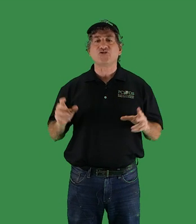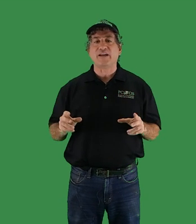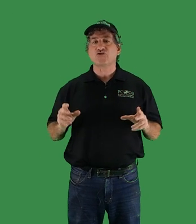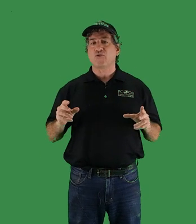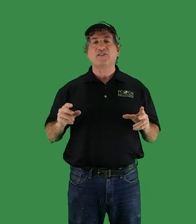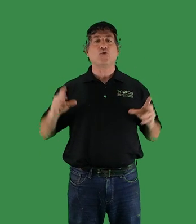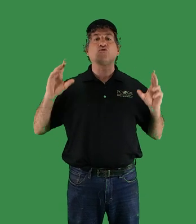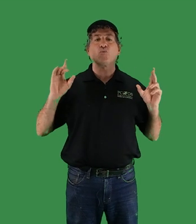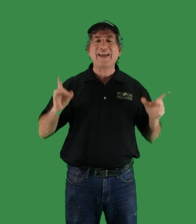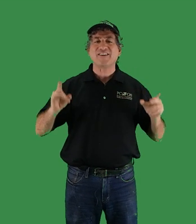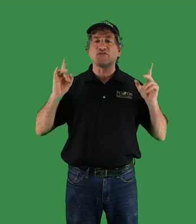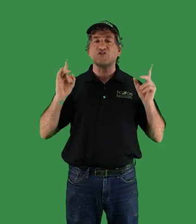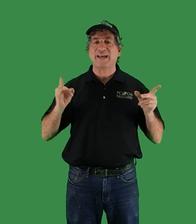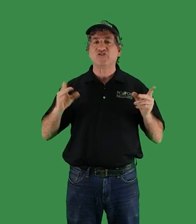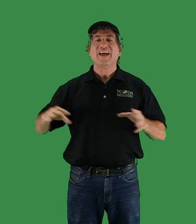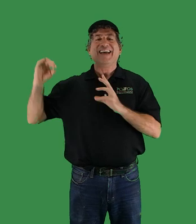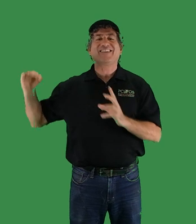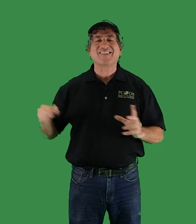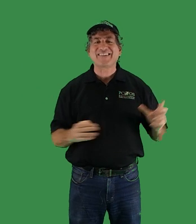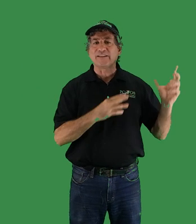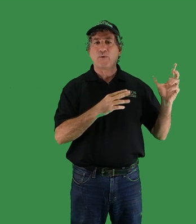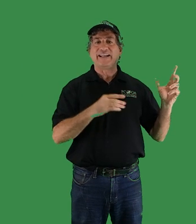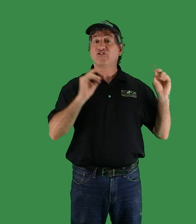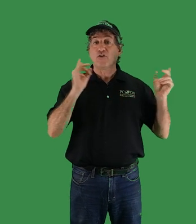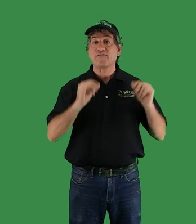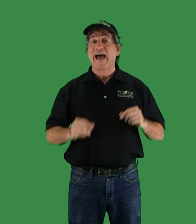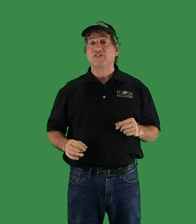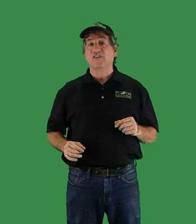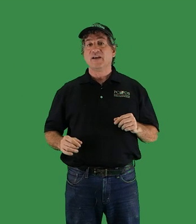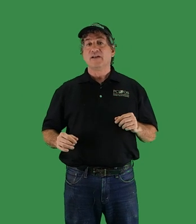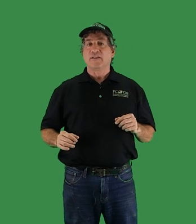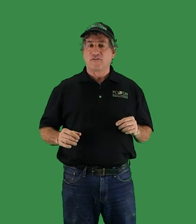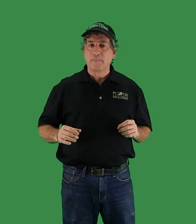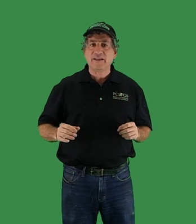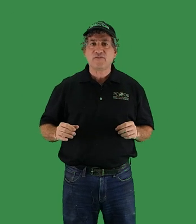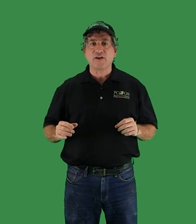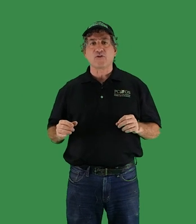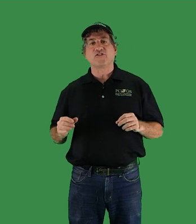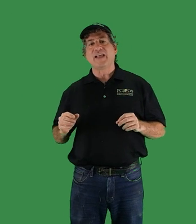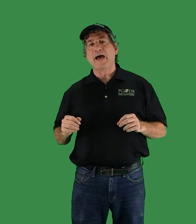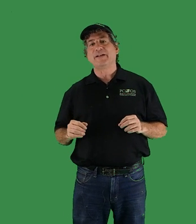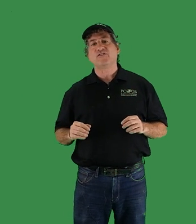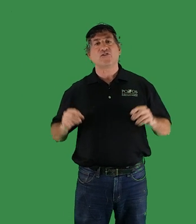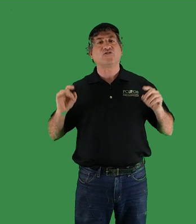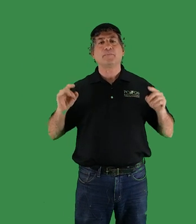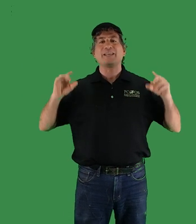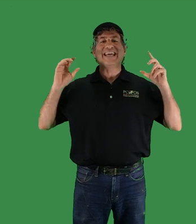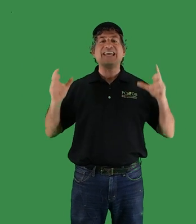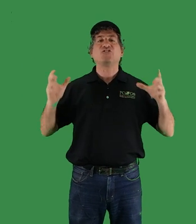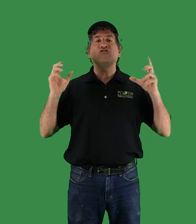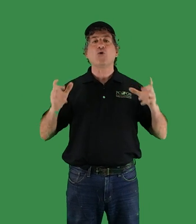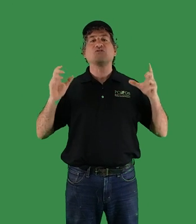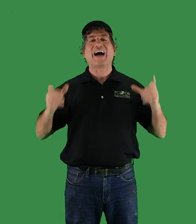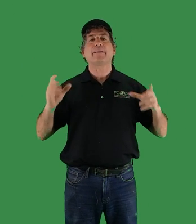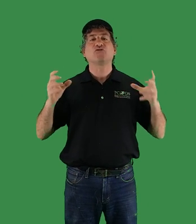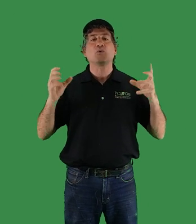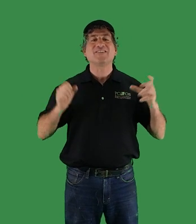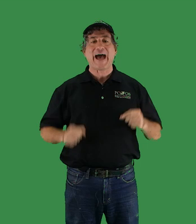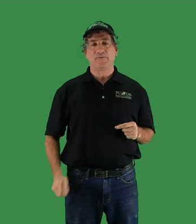change trend whose rate of change is accelerating so fast that for many of the Earth's inhabitants there simply is no time to adapt.